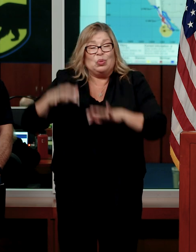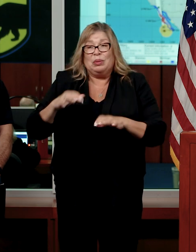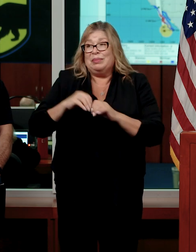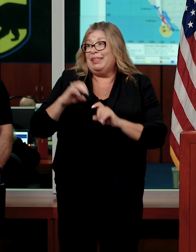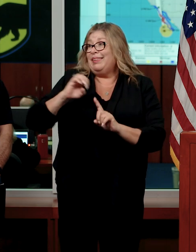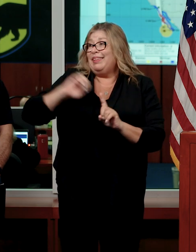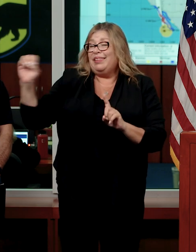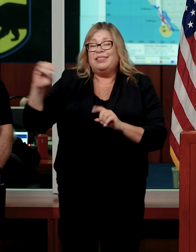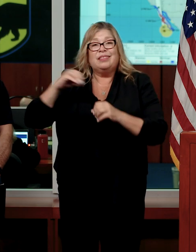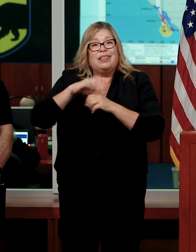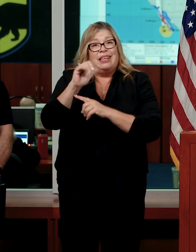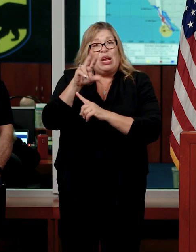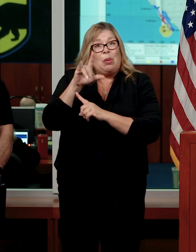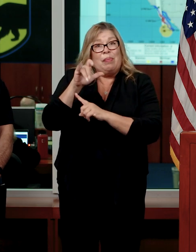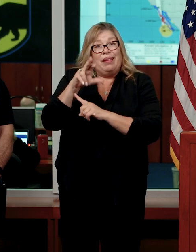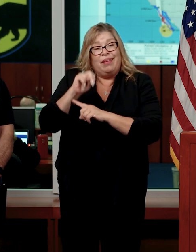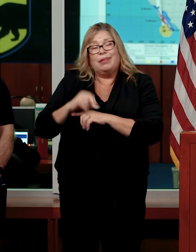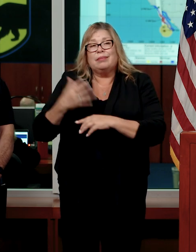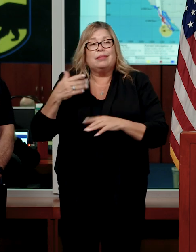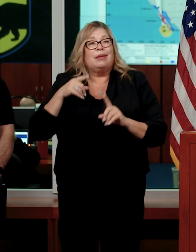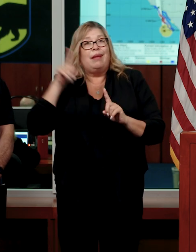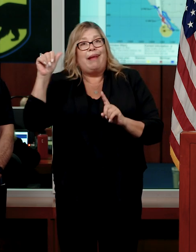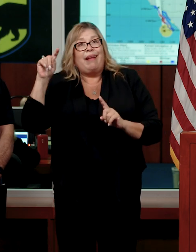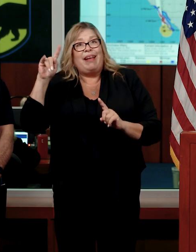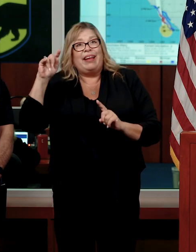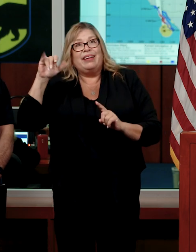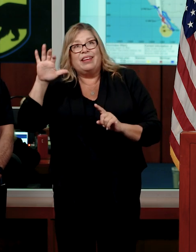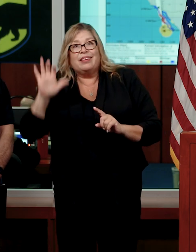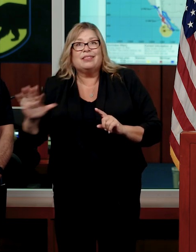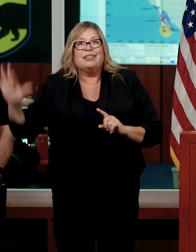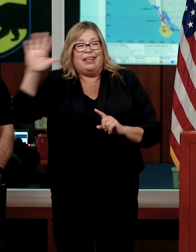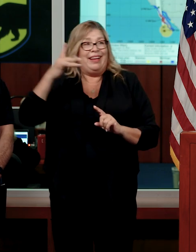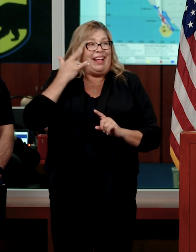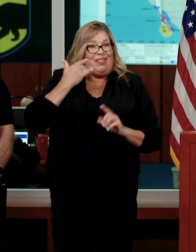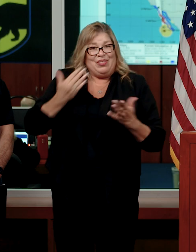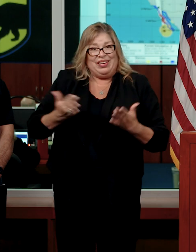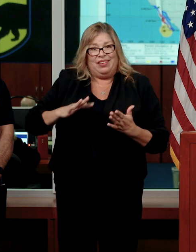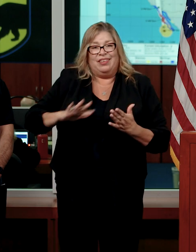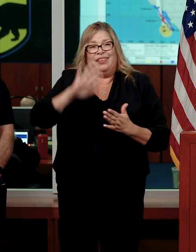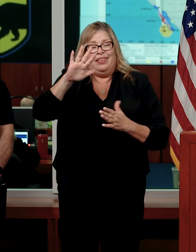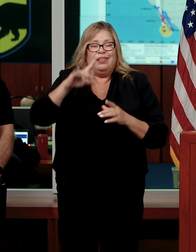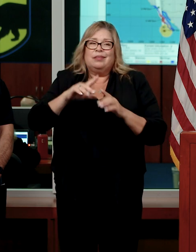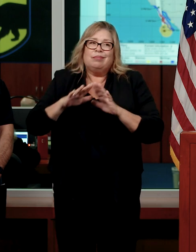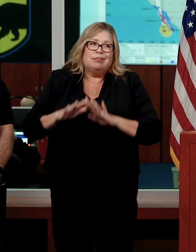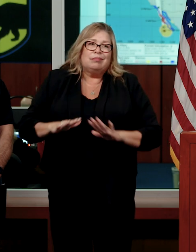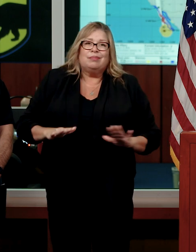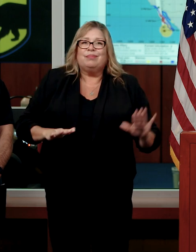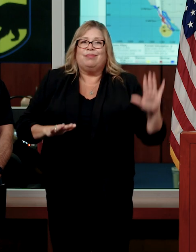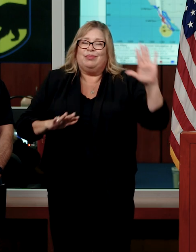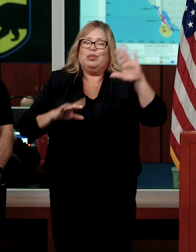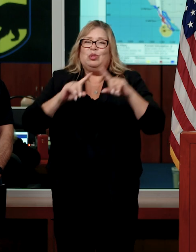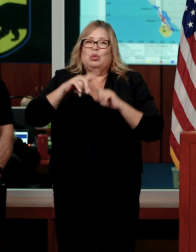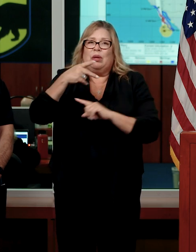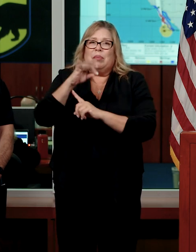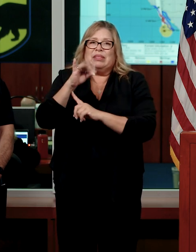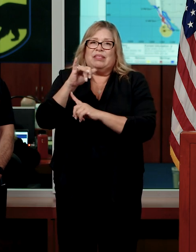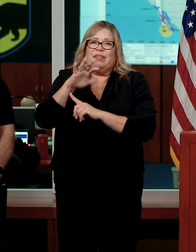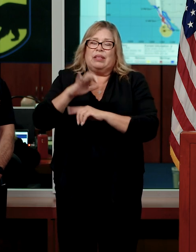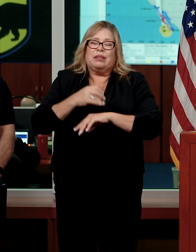in the Caribbean, through the Atlantic, through California, all the way out to the Pacific.